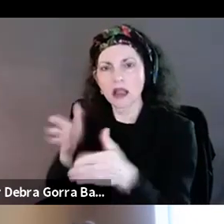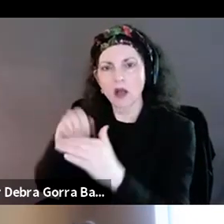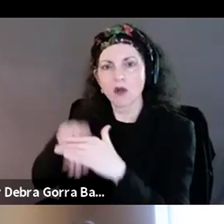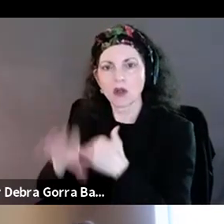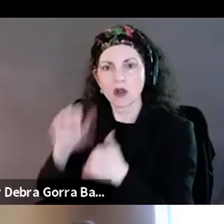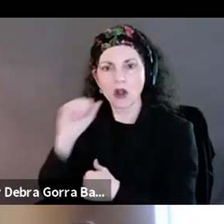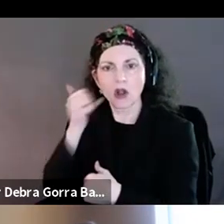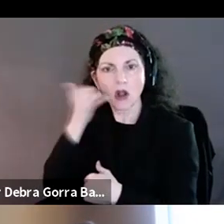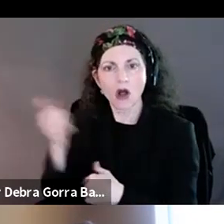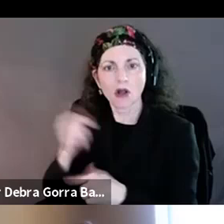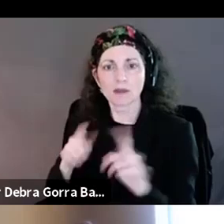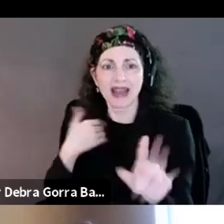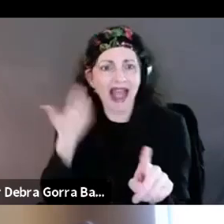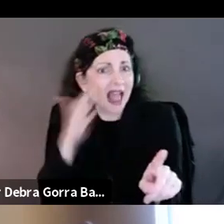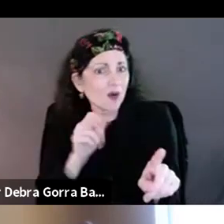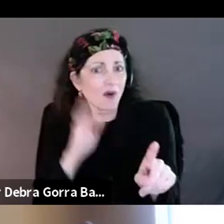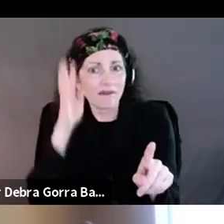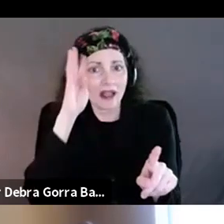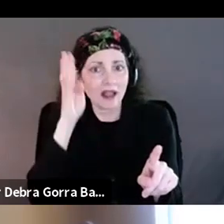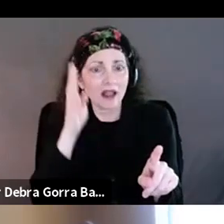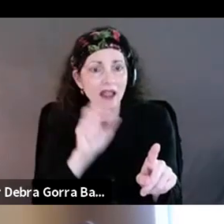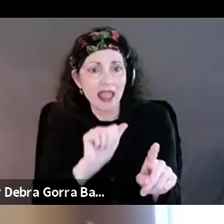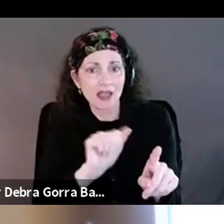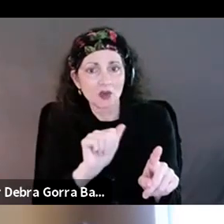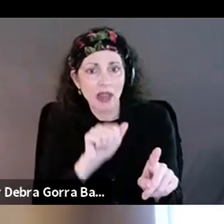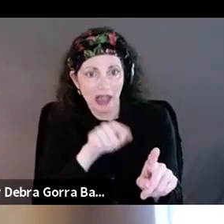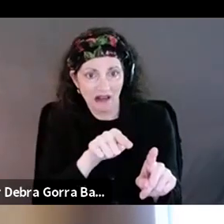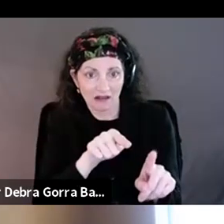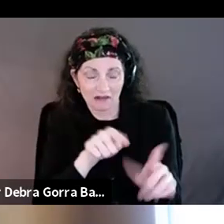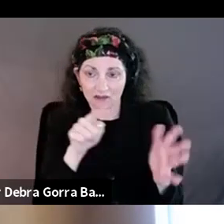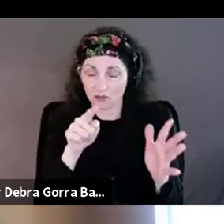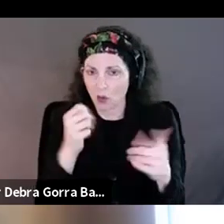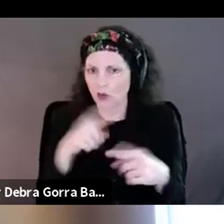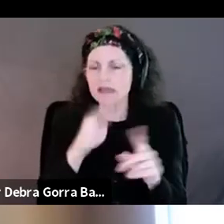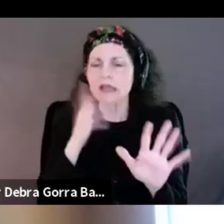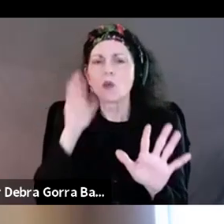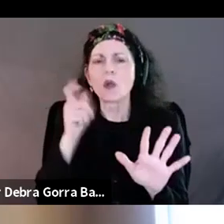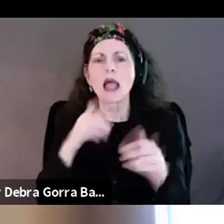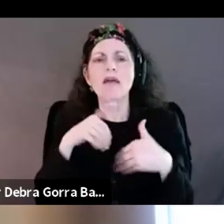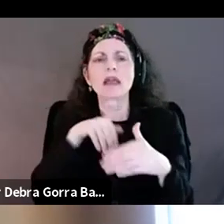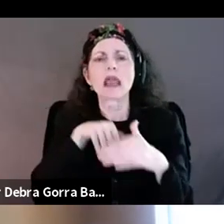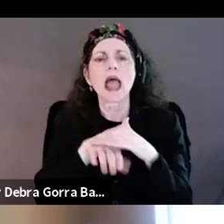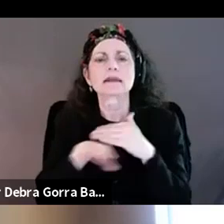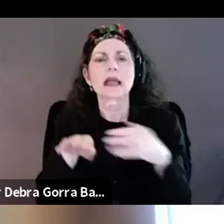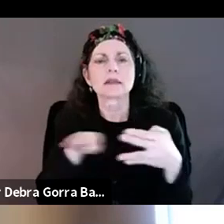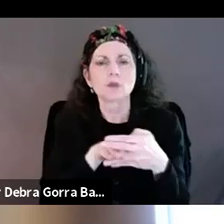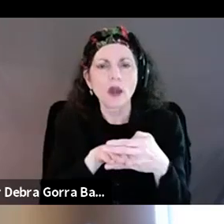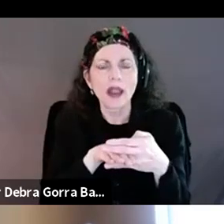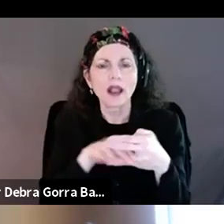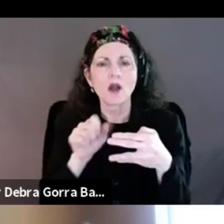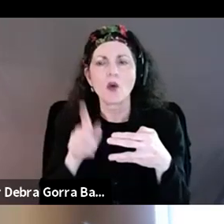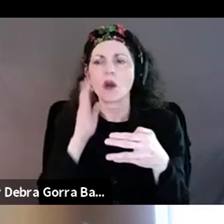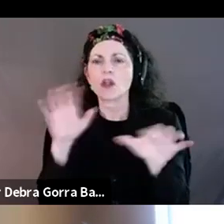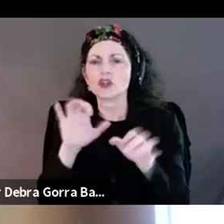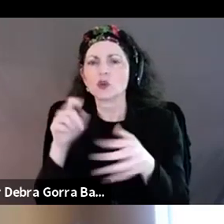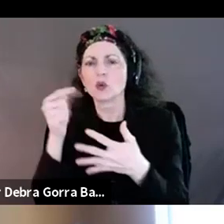but Andrea will just say like, we're going to take an access break and we're going to change this, or we're going to do that, you know? And, and I've thought many times